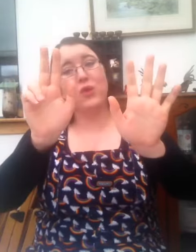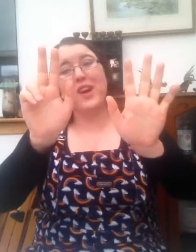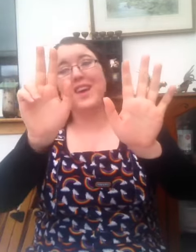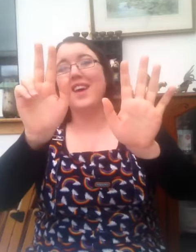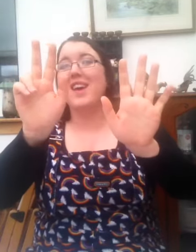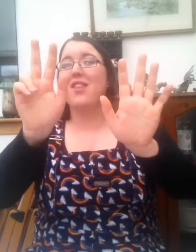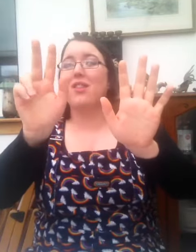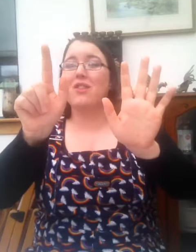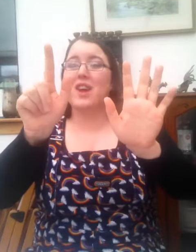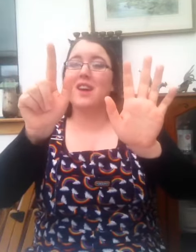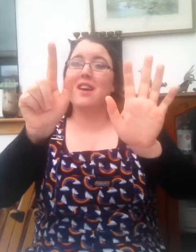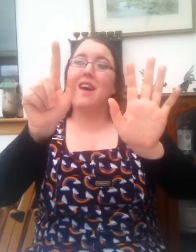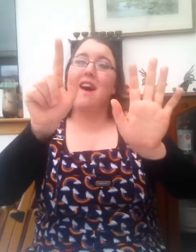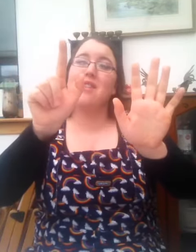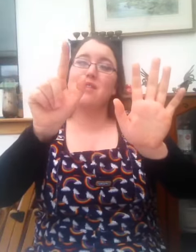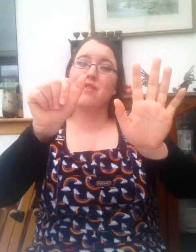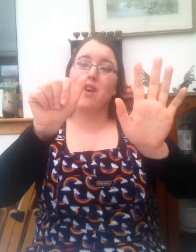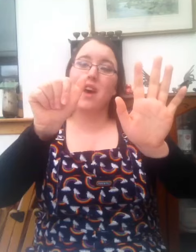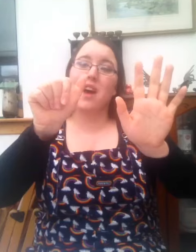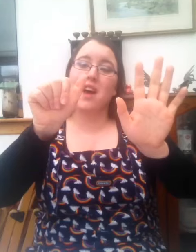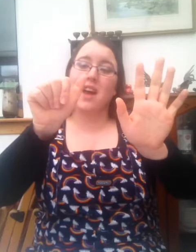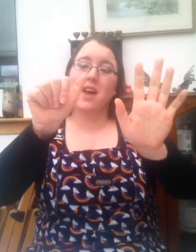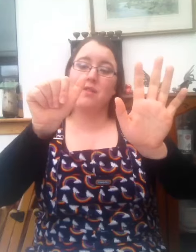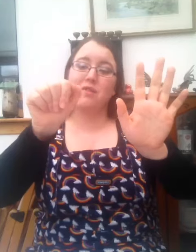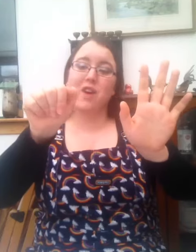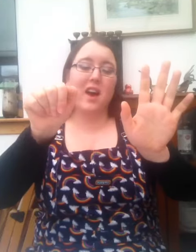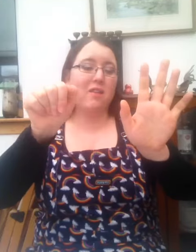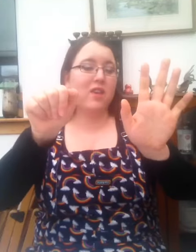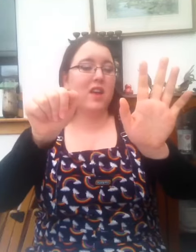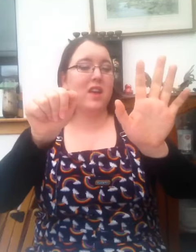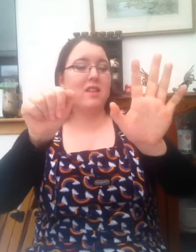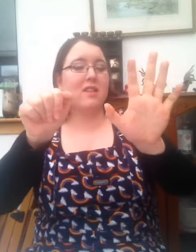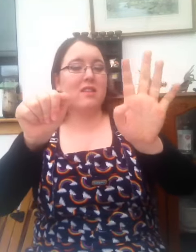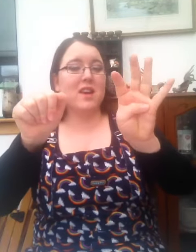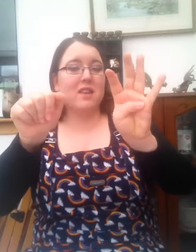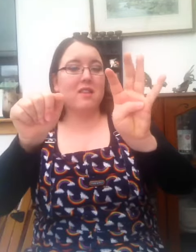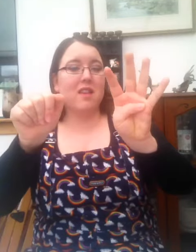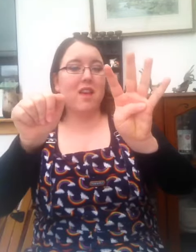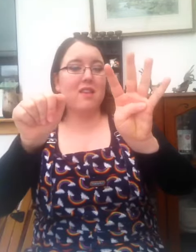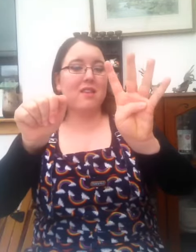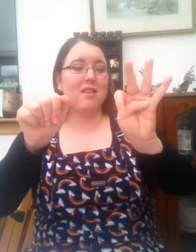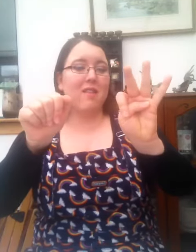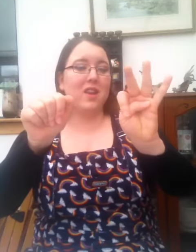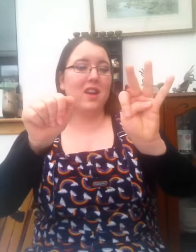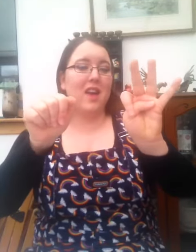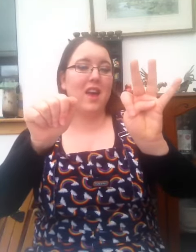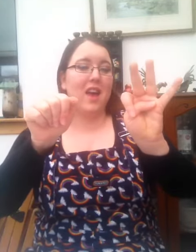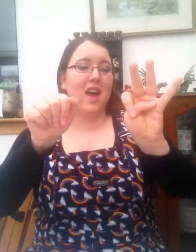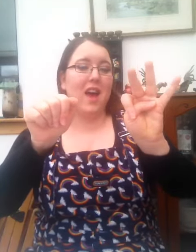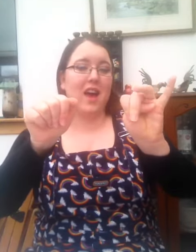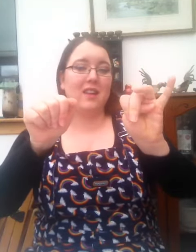three four five six seven eight